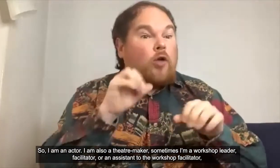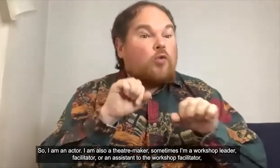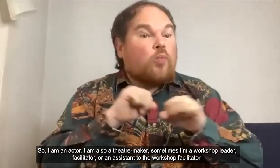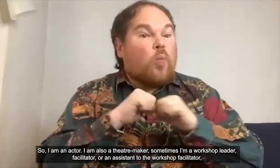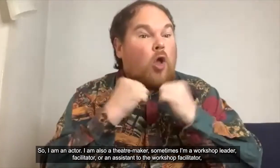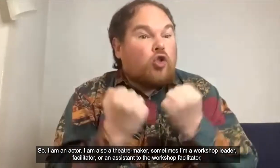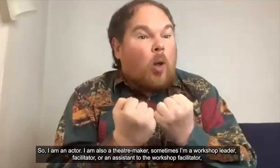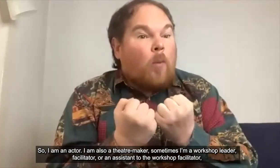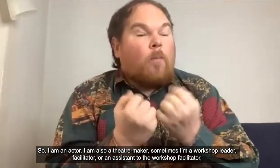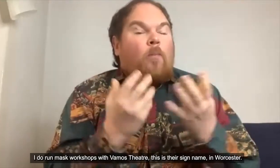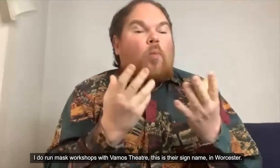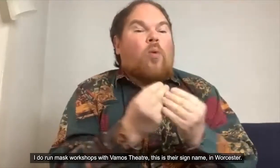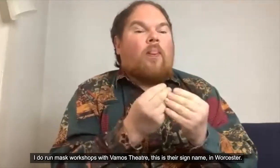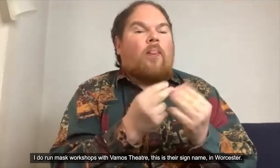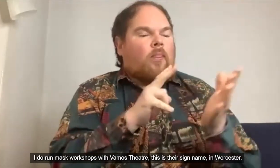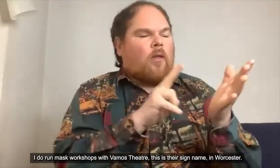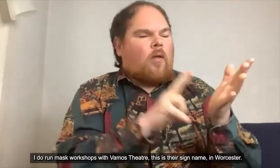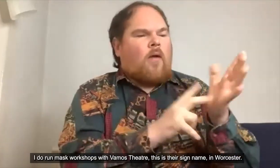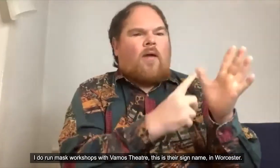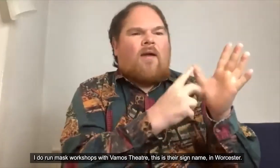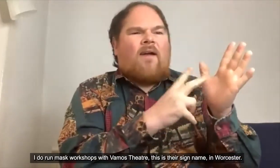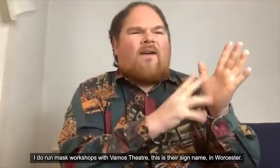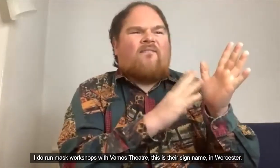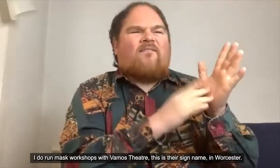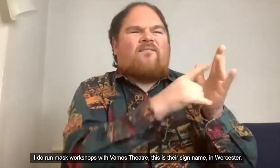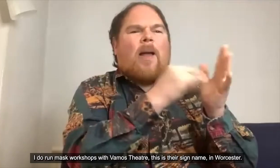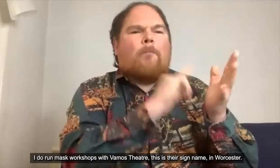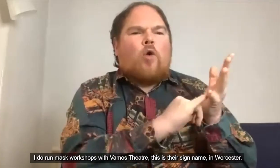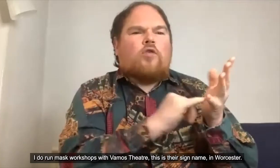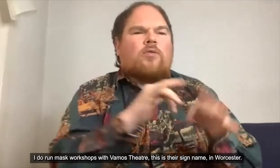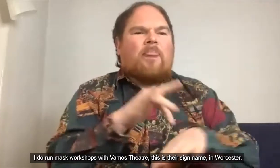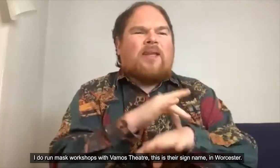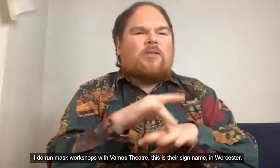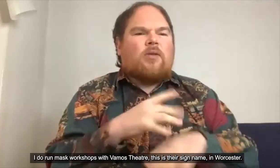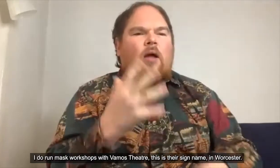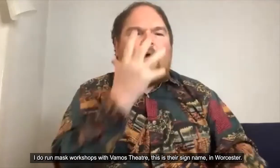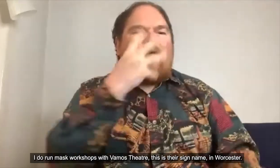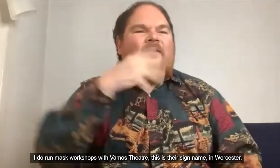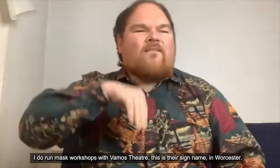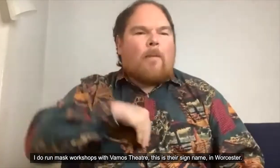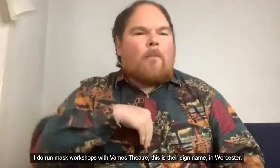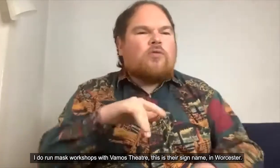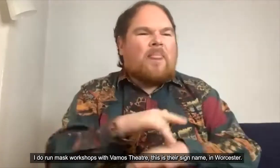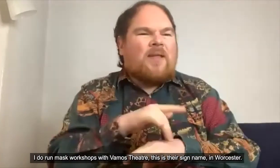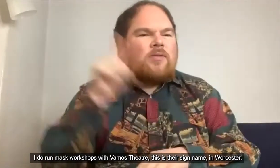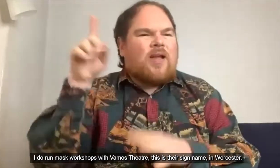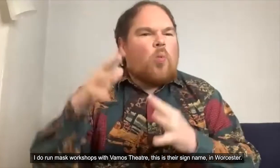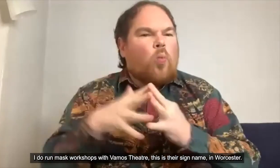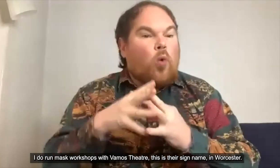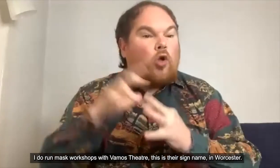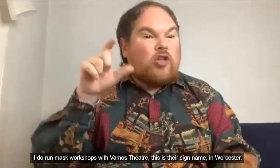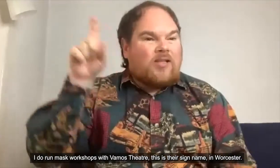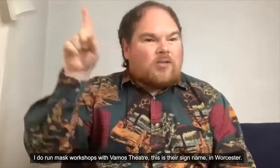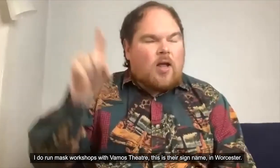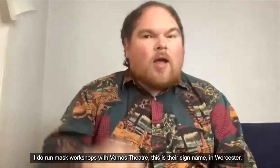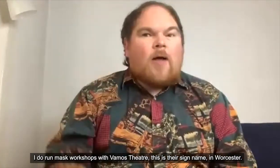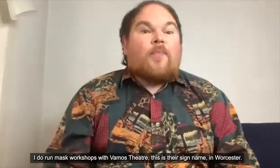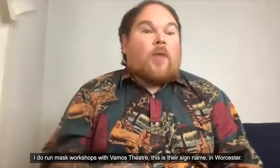facilitators I do run uh mask workshops with vamos theater this is their sign name in